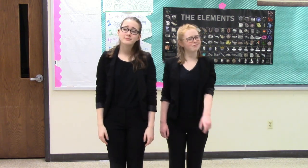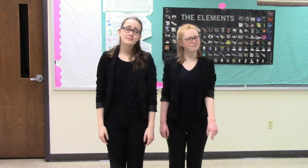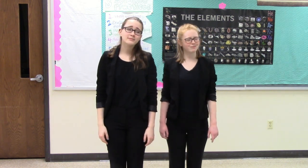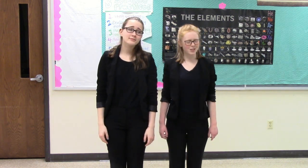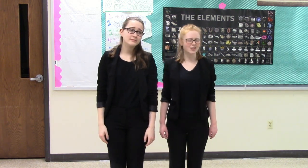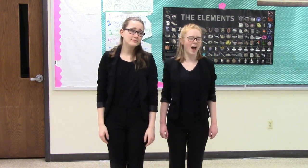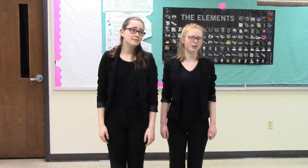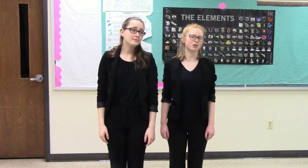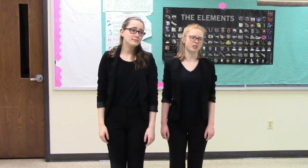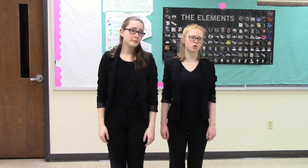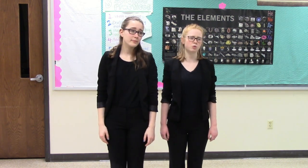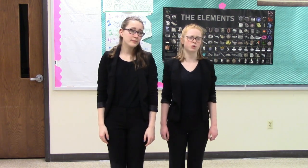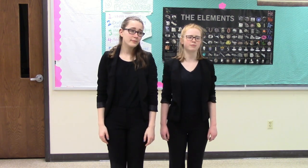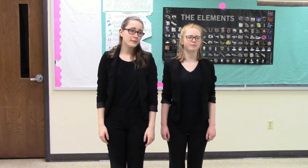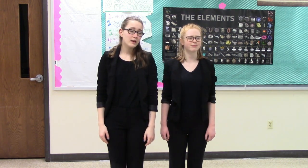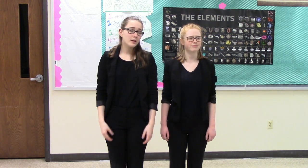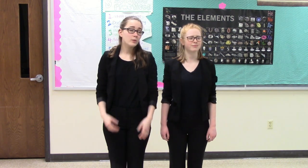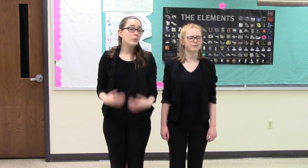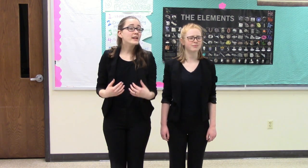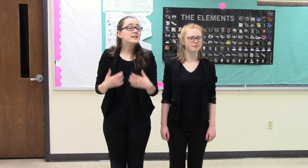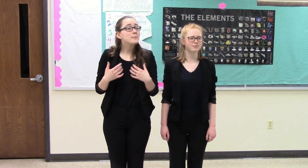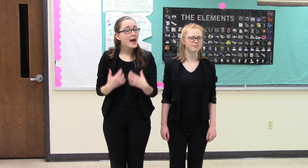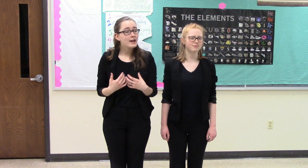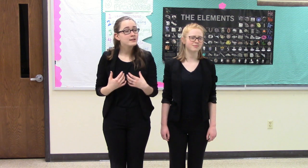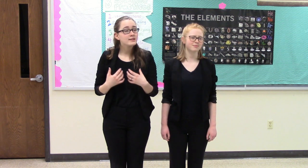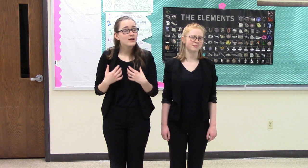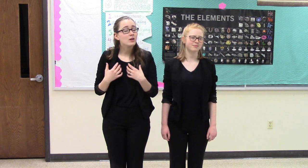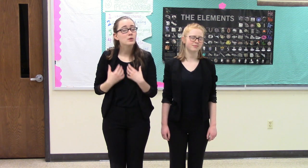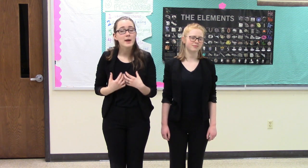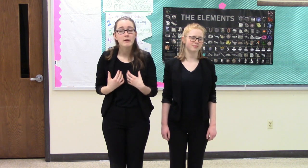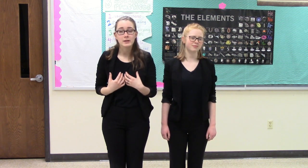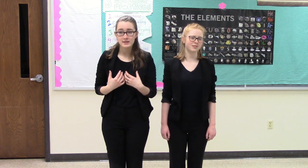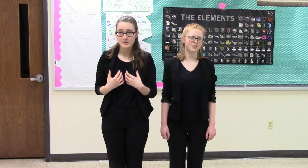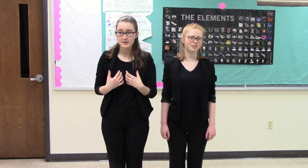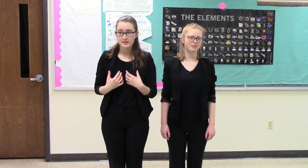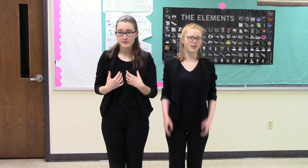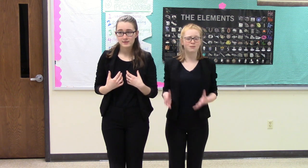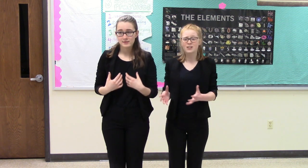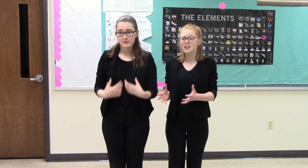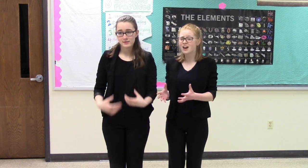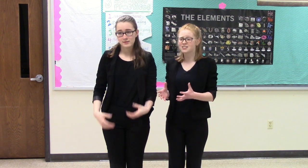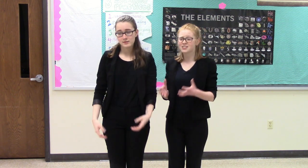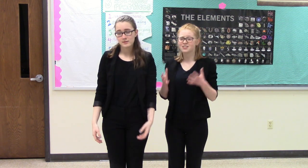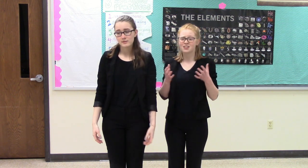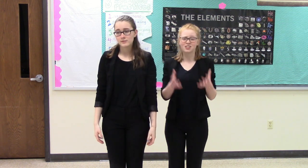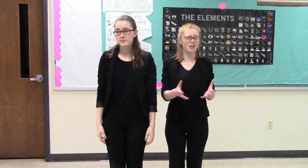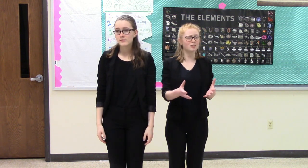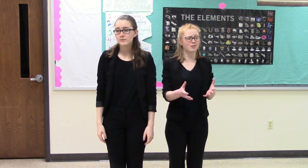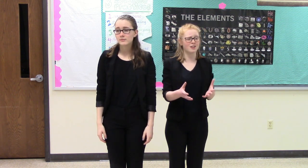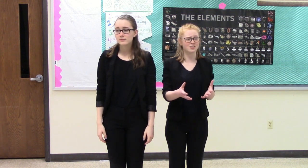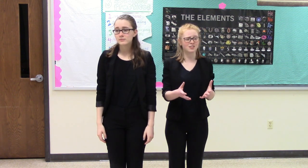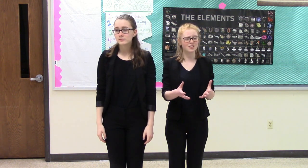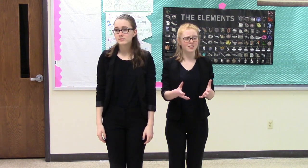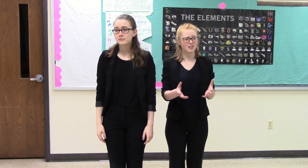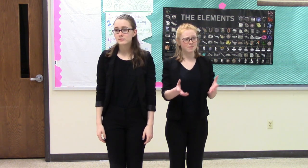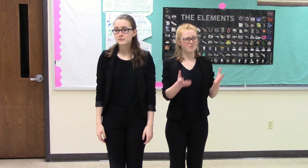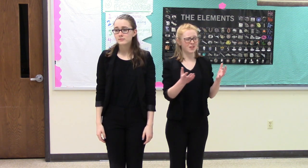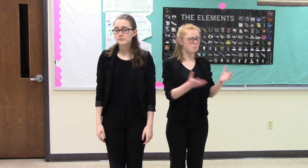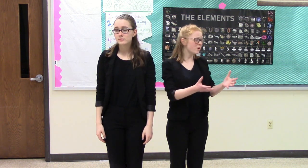is actually true. We depend on our parents. They feed us. They shelter us. They put